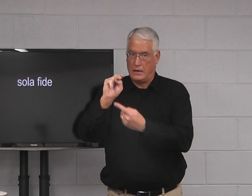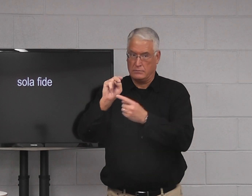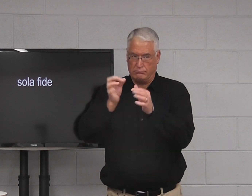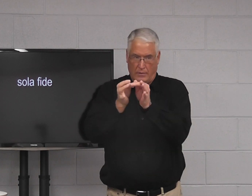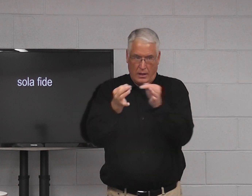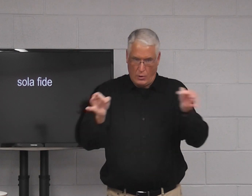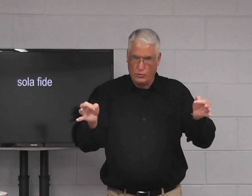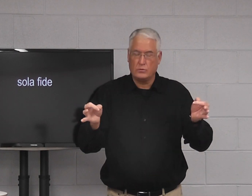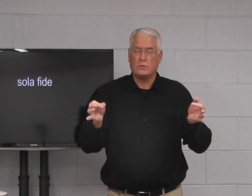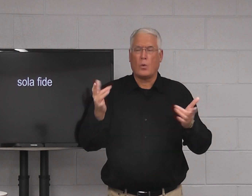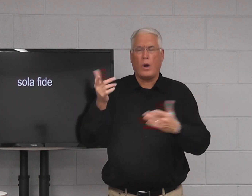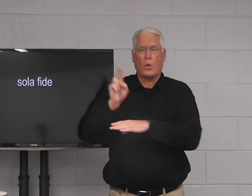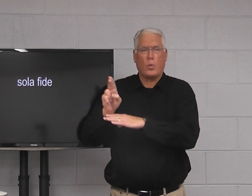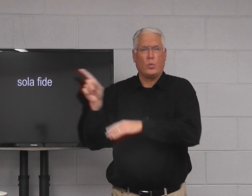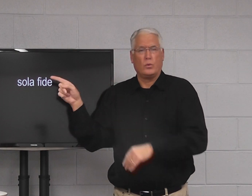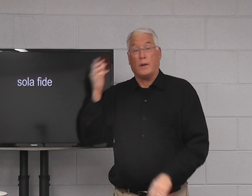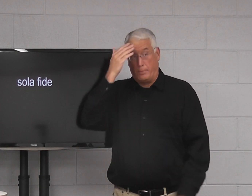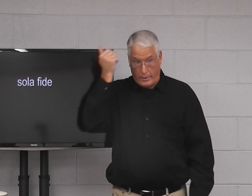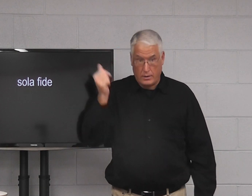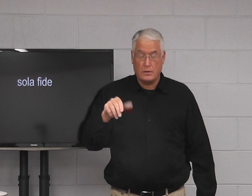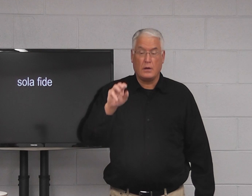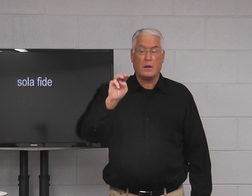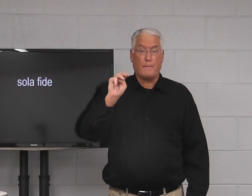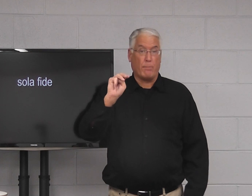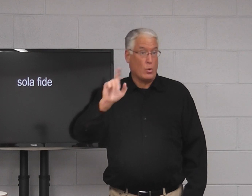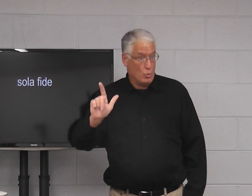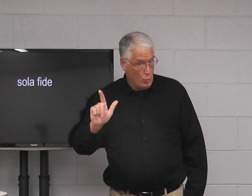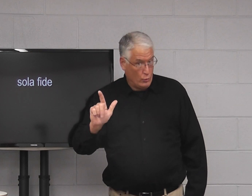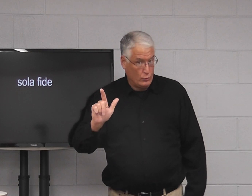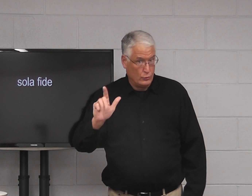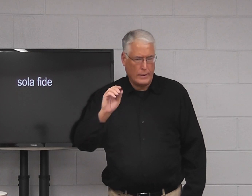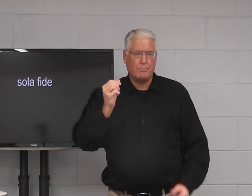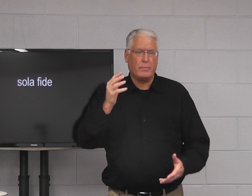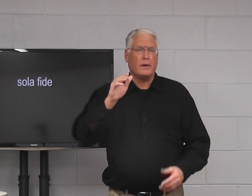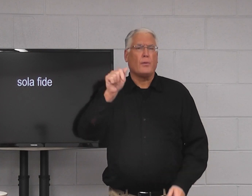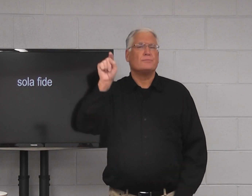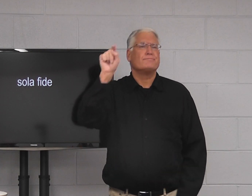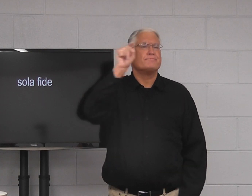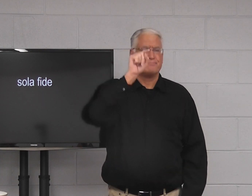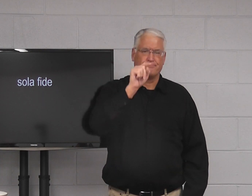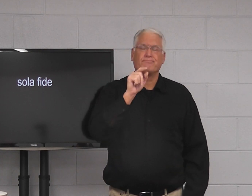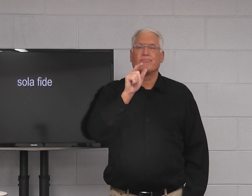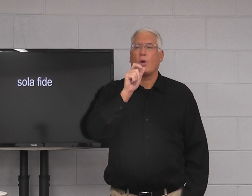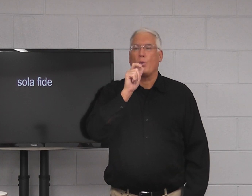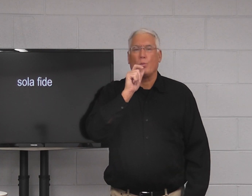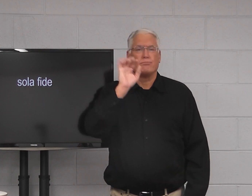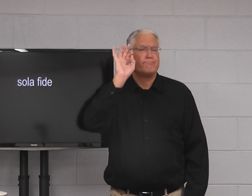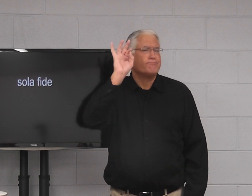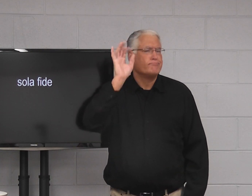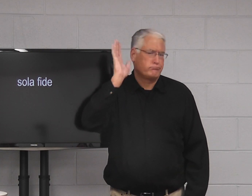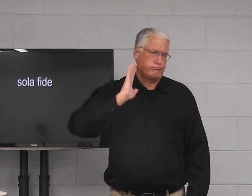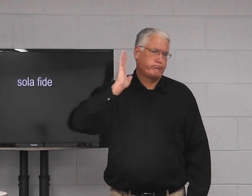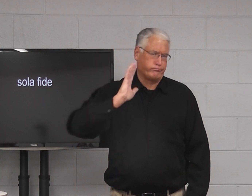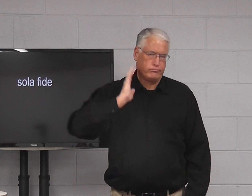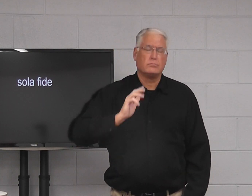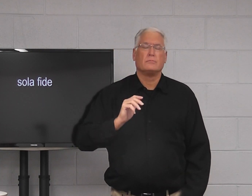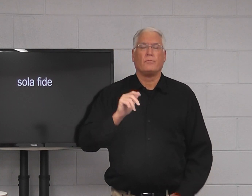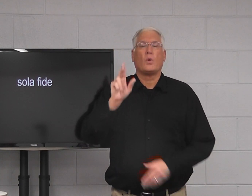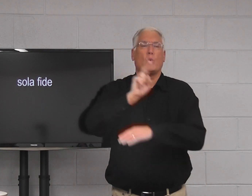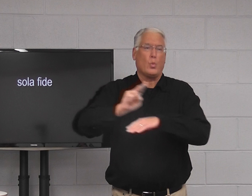Latin word here and they use it because Martin Luther and many others who preached long